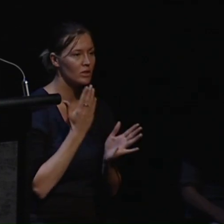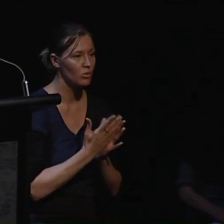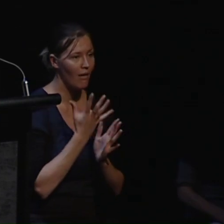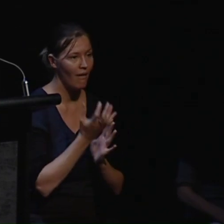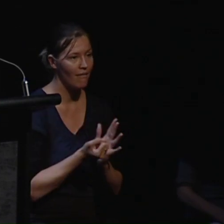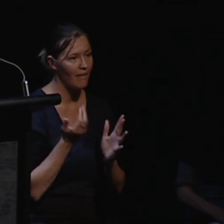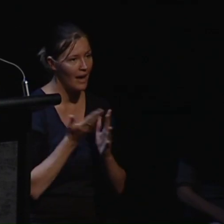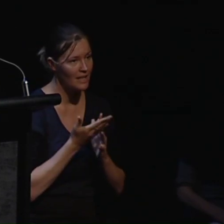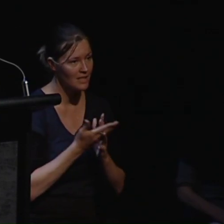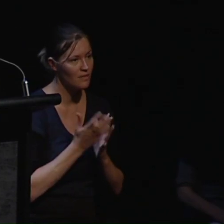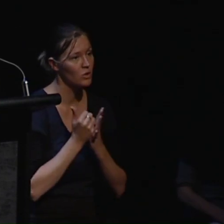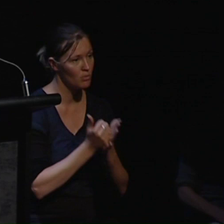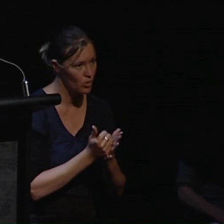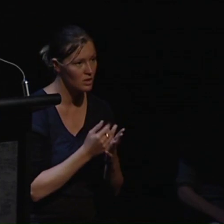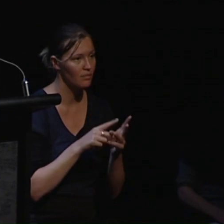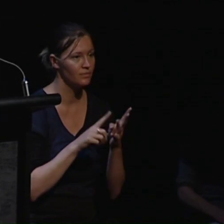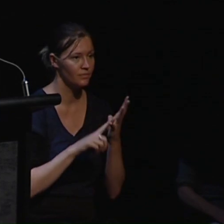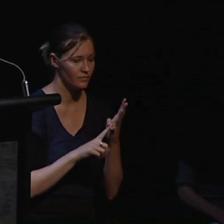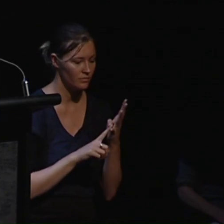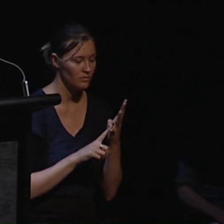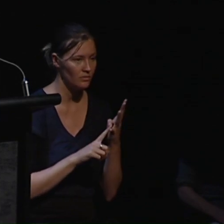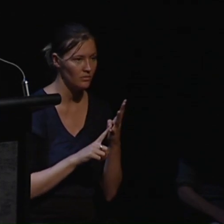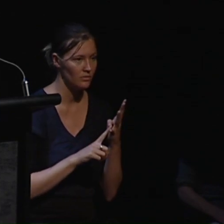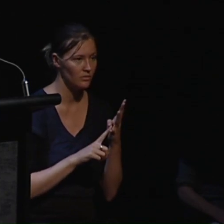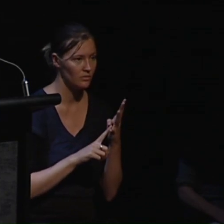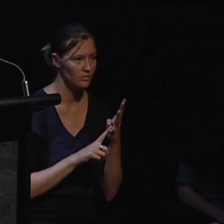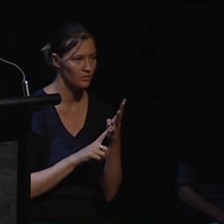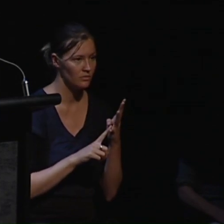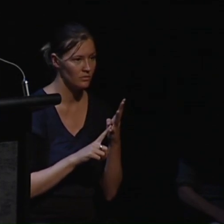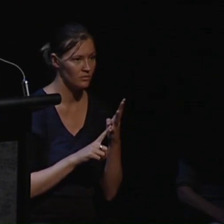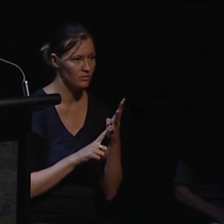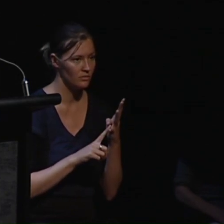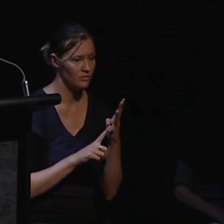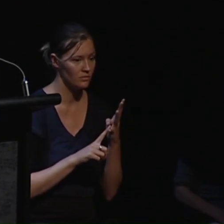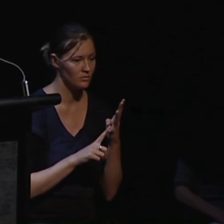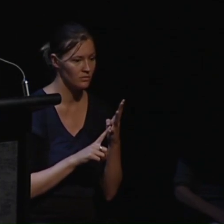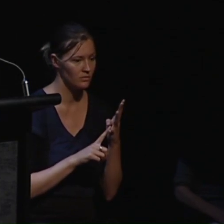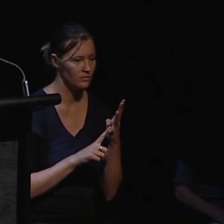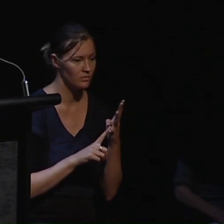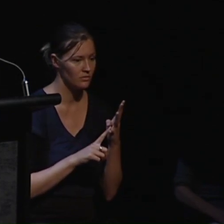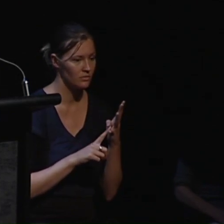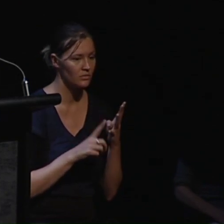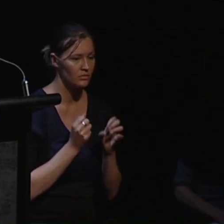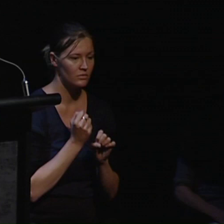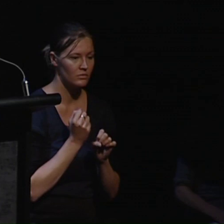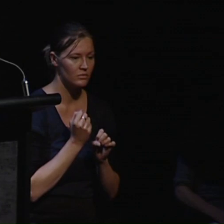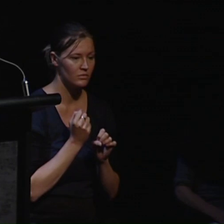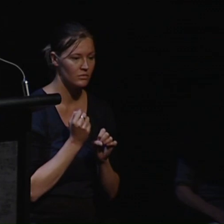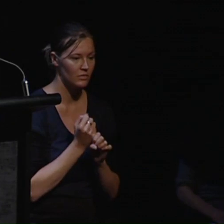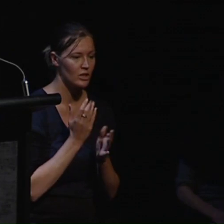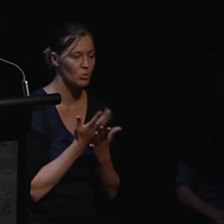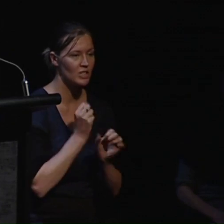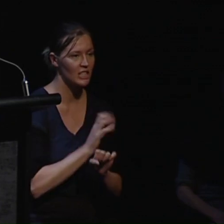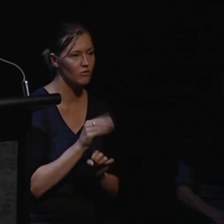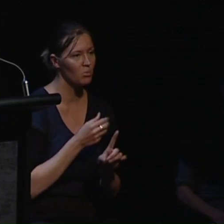support. Four, all measures being in place that relate to safeguarding people from abuse. And five,